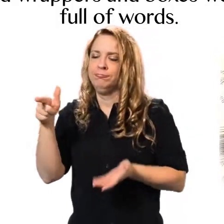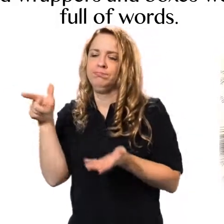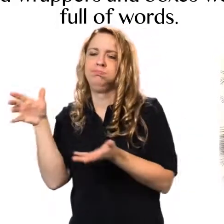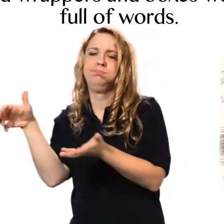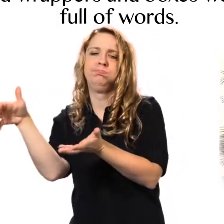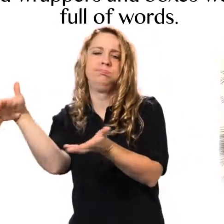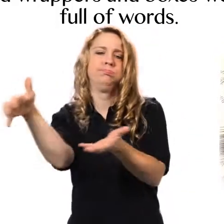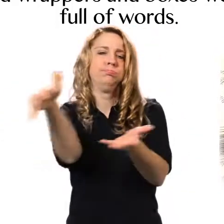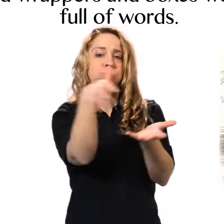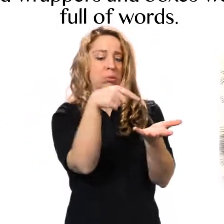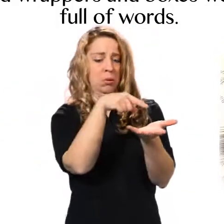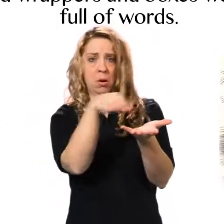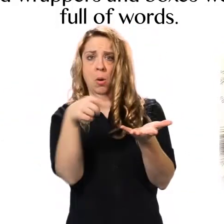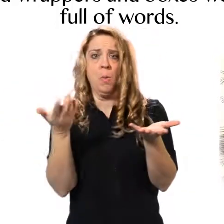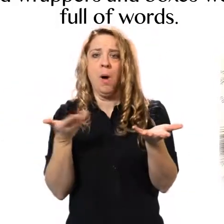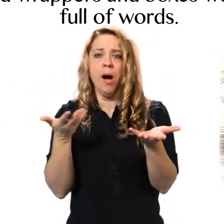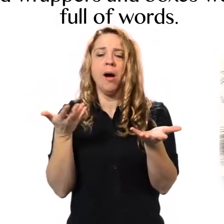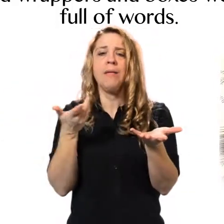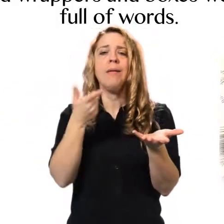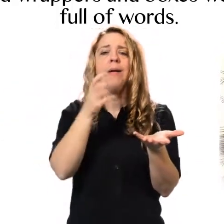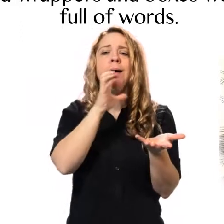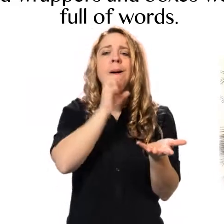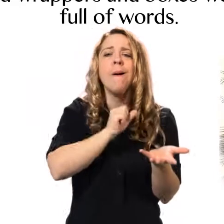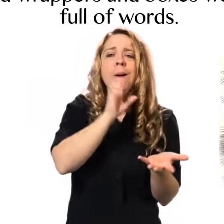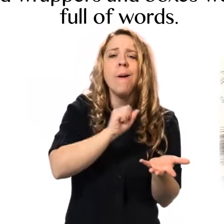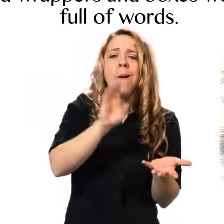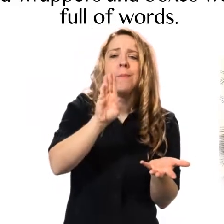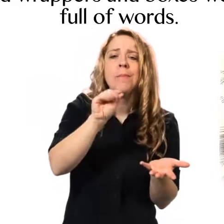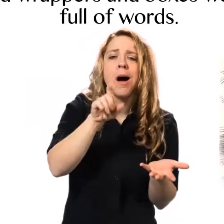were full of words.